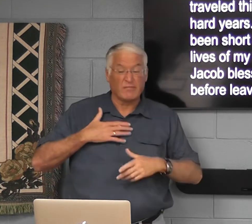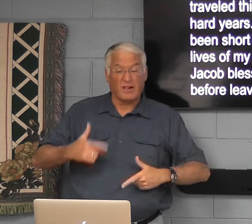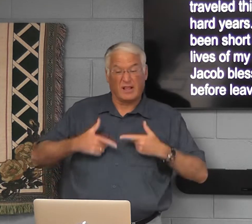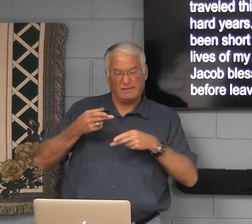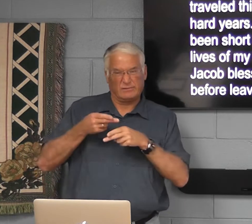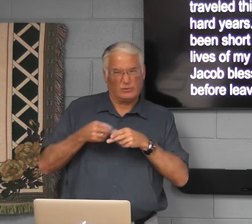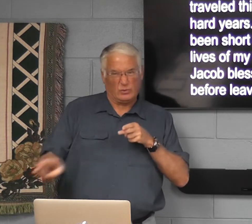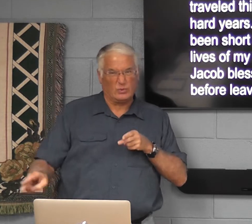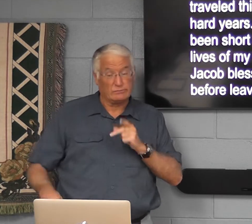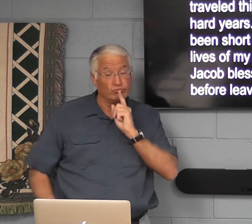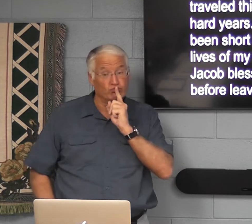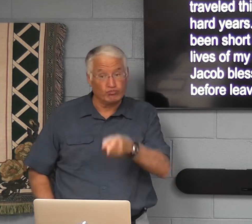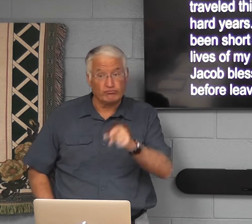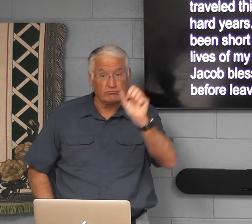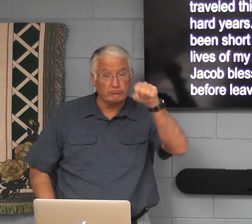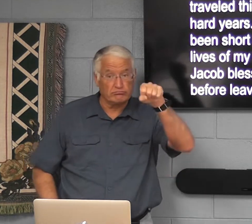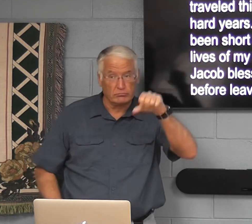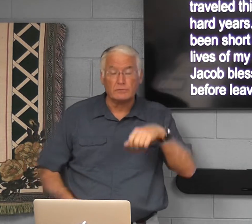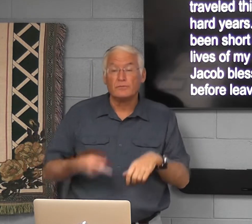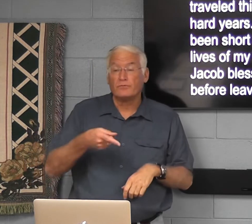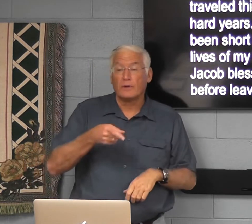So, it says, life has been short, which is true.